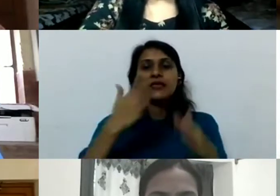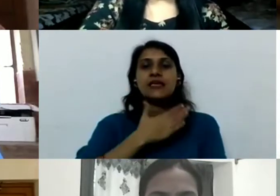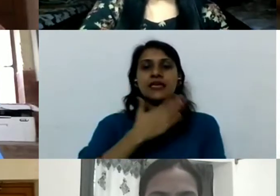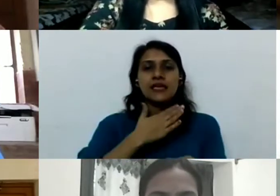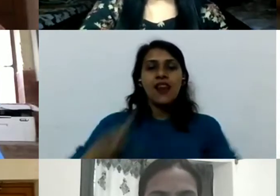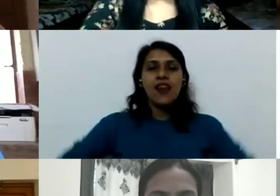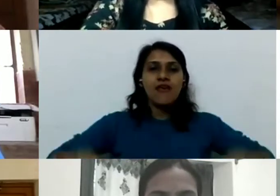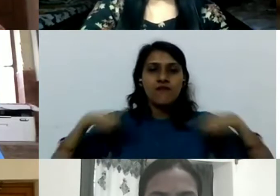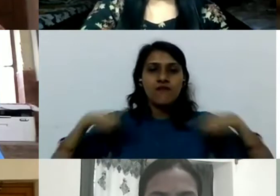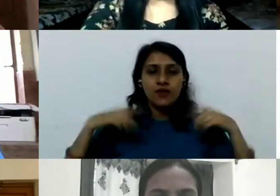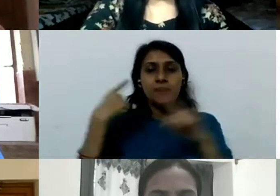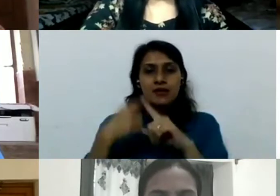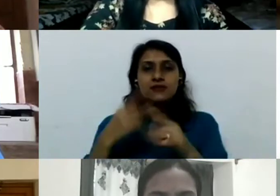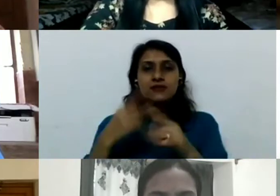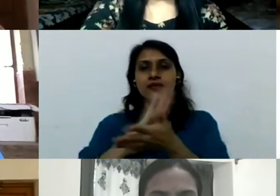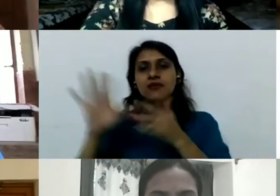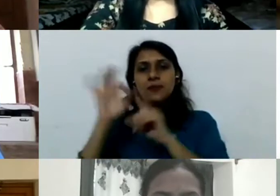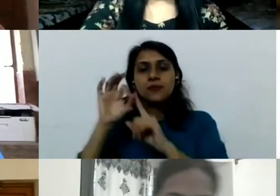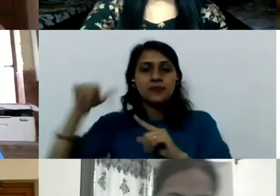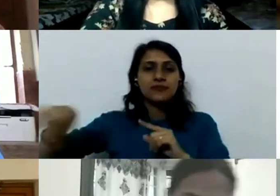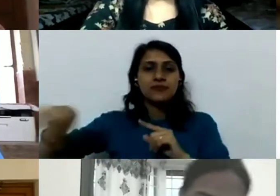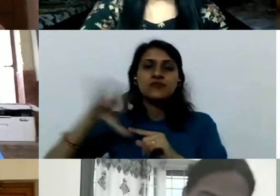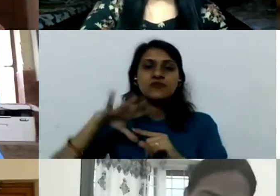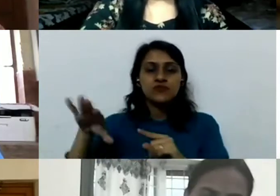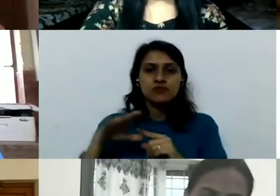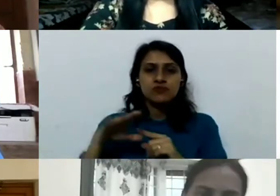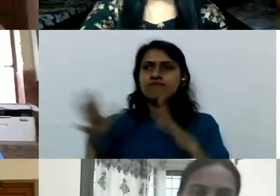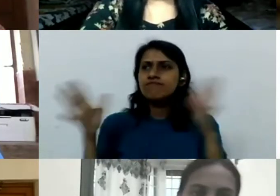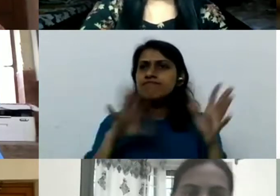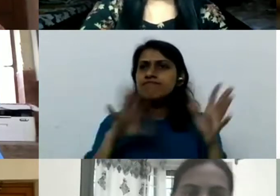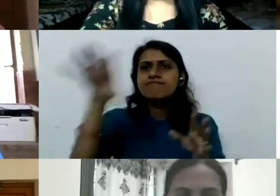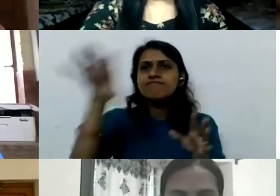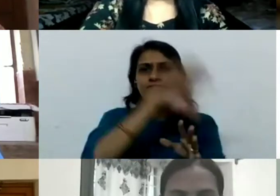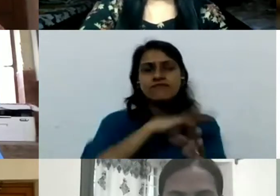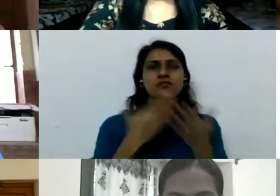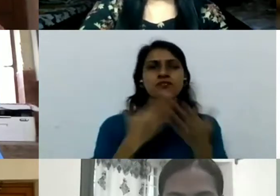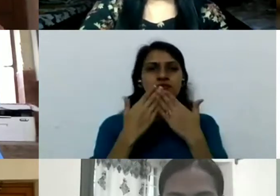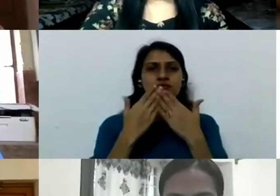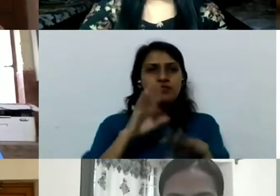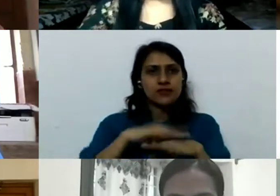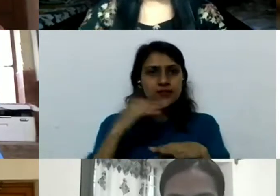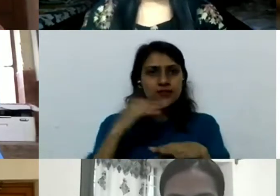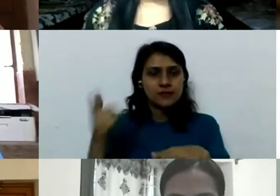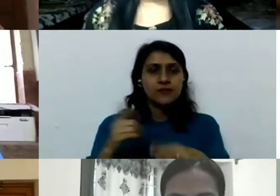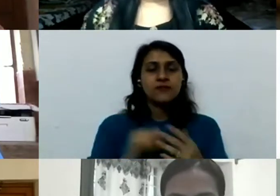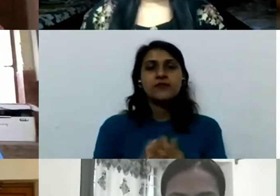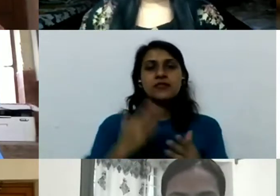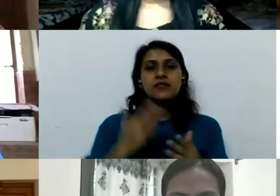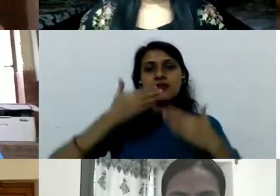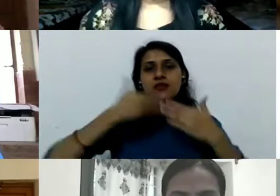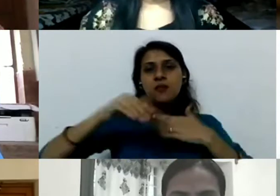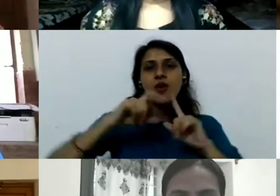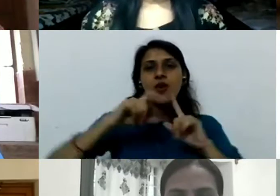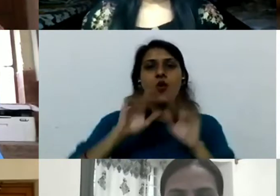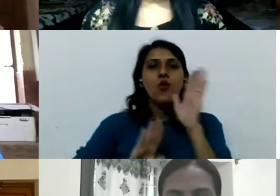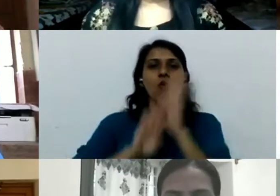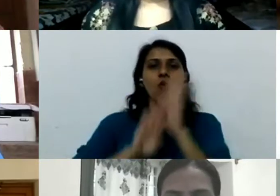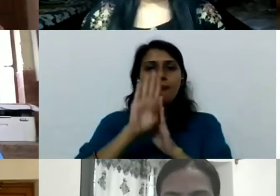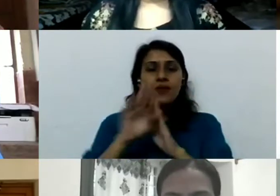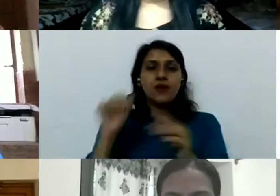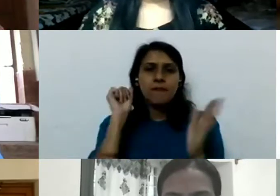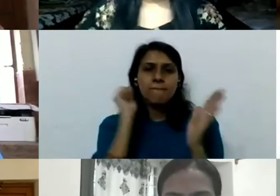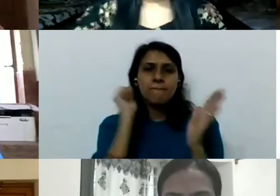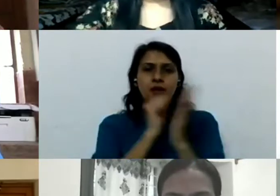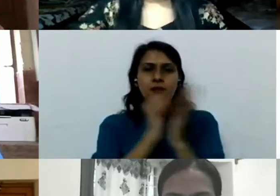geography in himachal pradesh and advocate for the community centric sustainable development paradigm he has published nearly